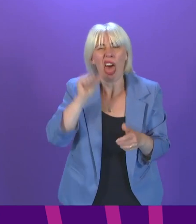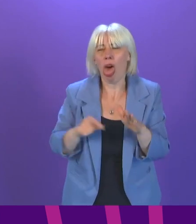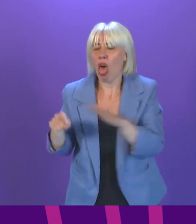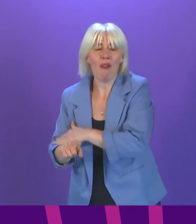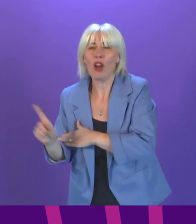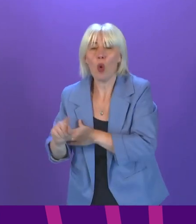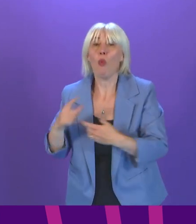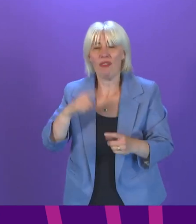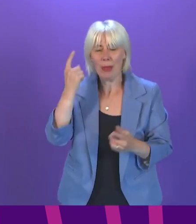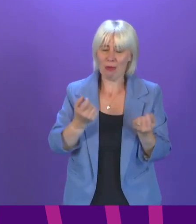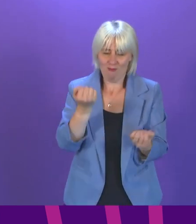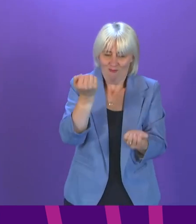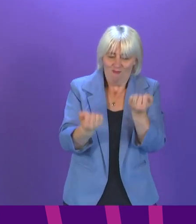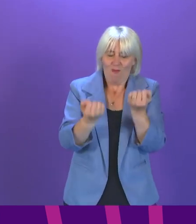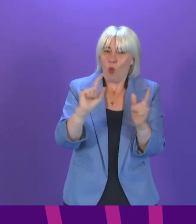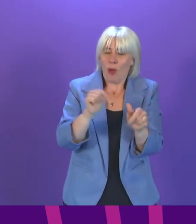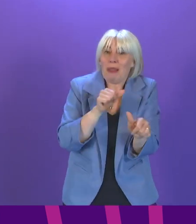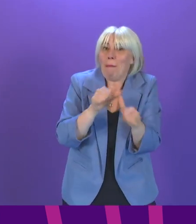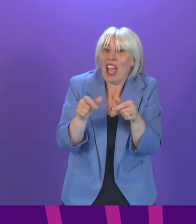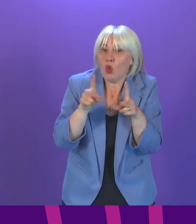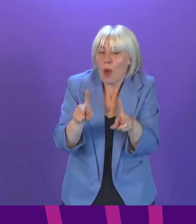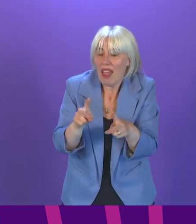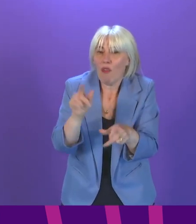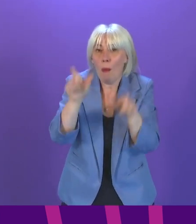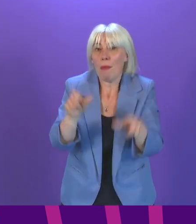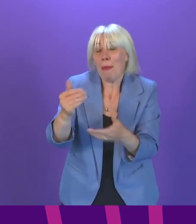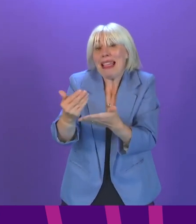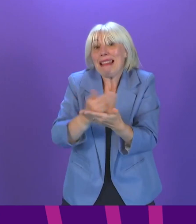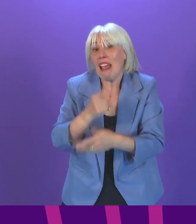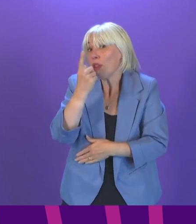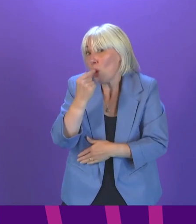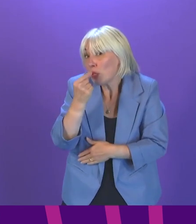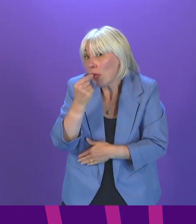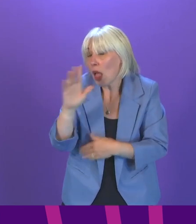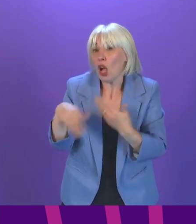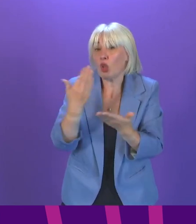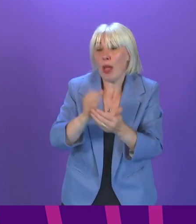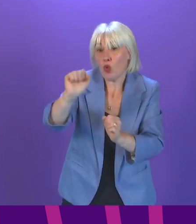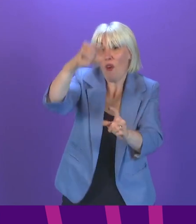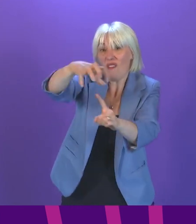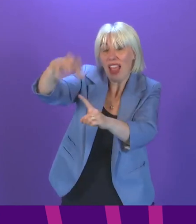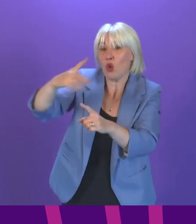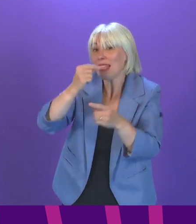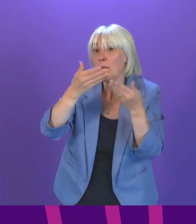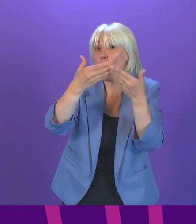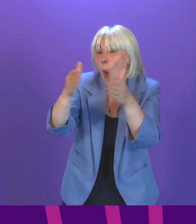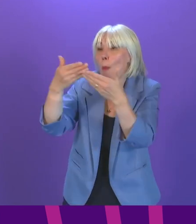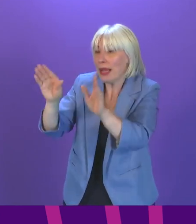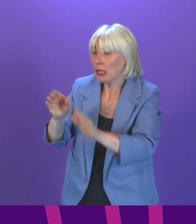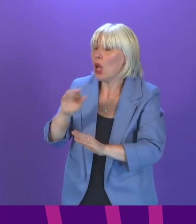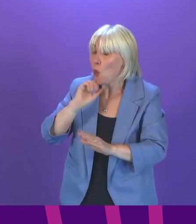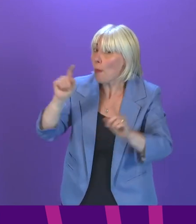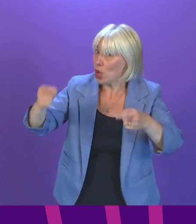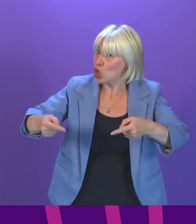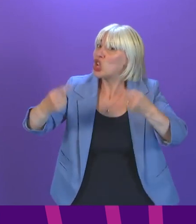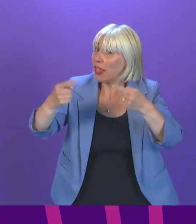is the most proportionate thing to do to keep people as safe as possible and to keep these venues open even during what is likely to be a very